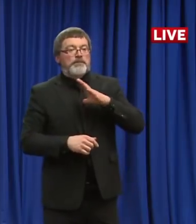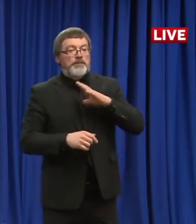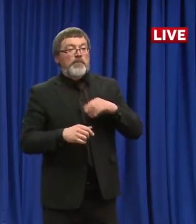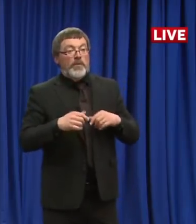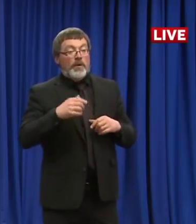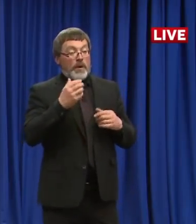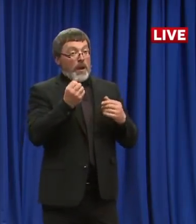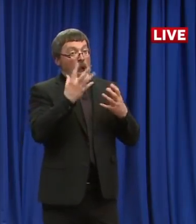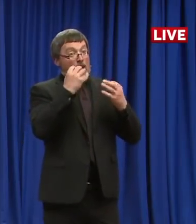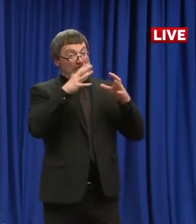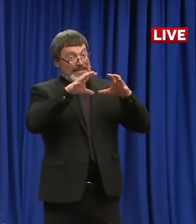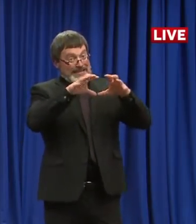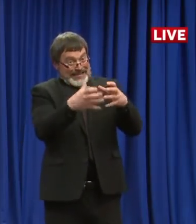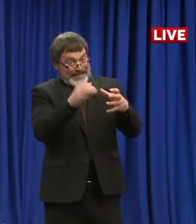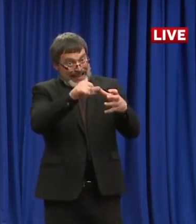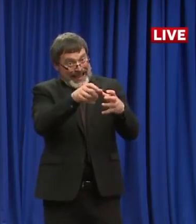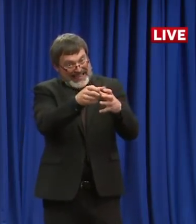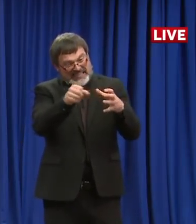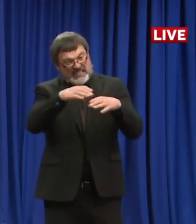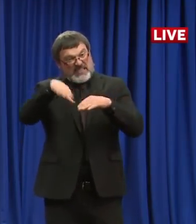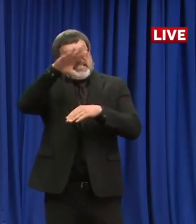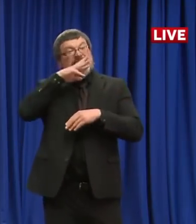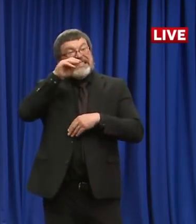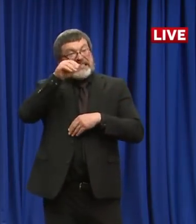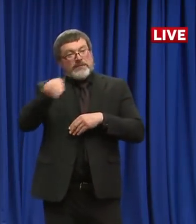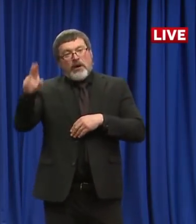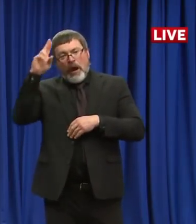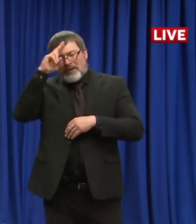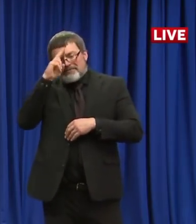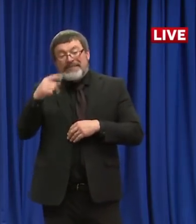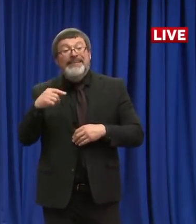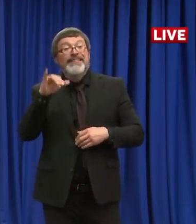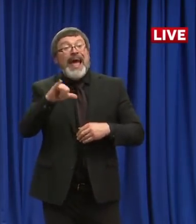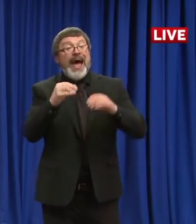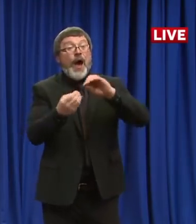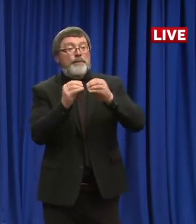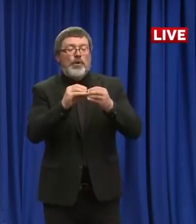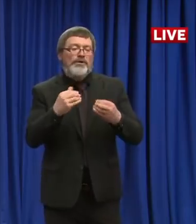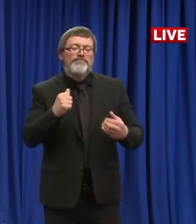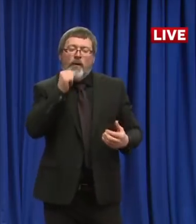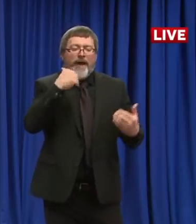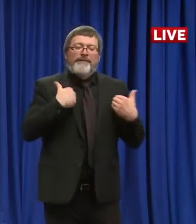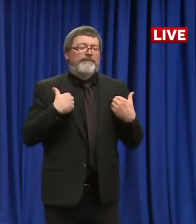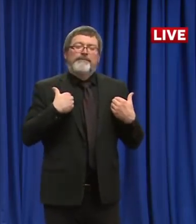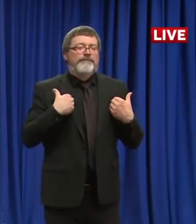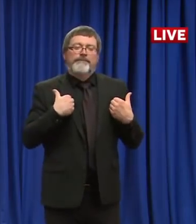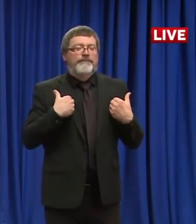I unfortunately don't have those numbers. We can look into it and get back to you, but I don't know those numbers right now. Thanks.